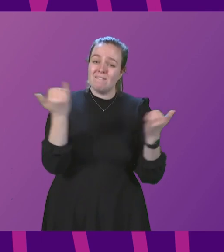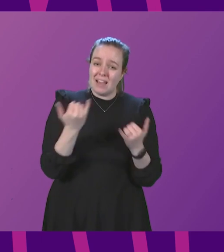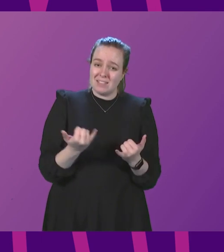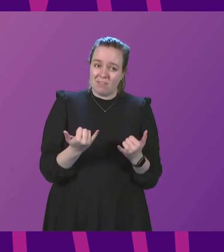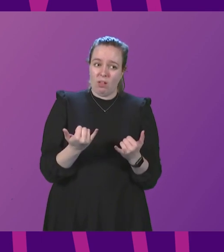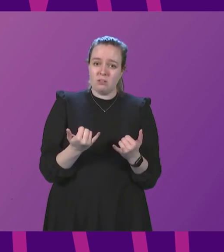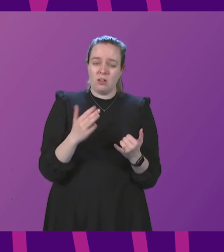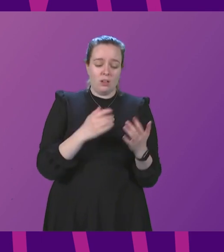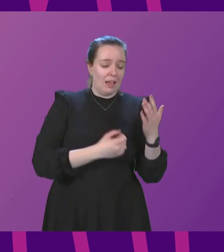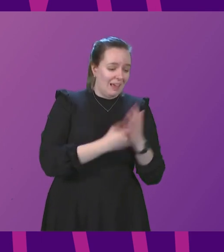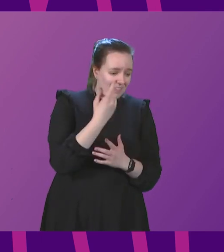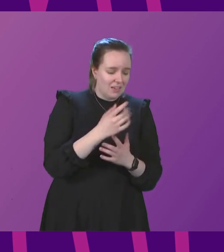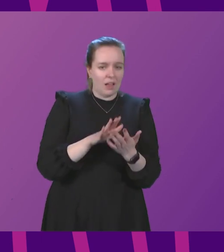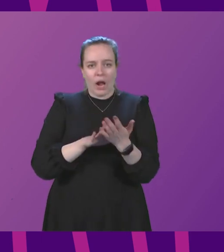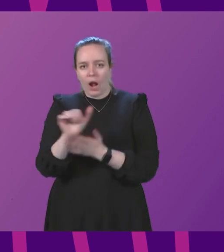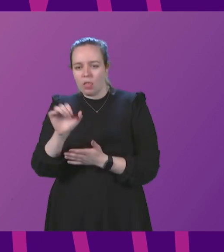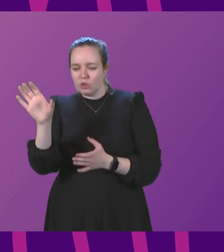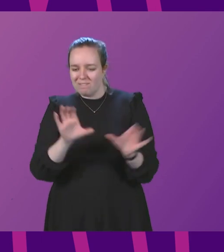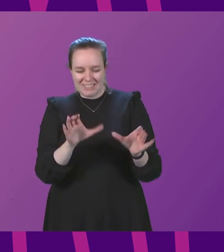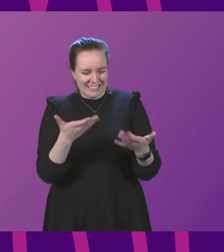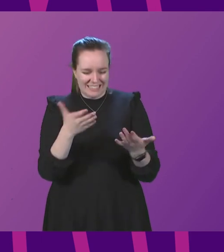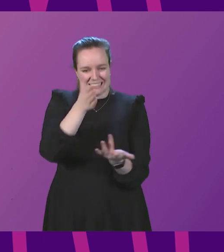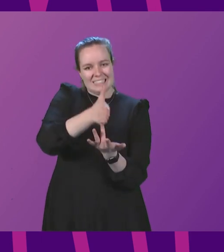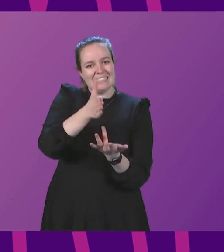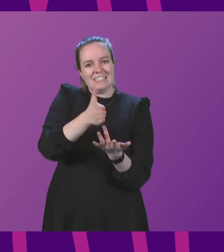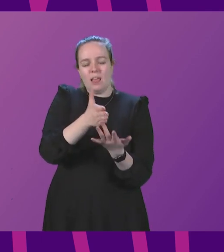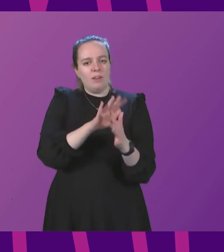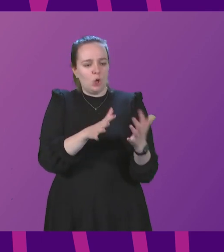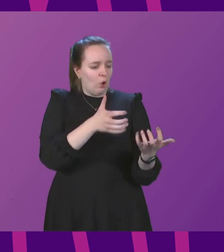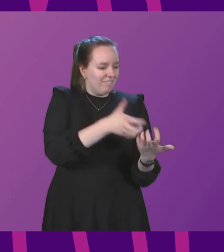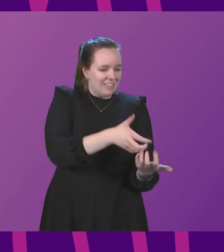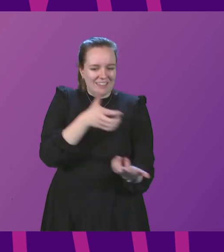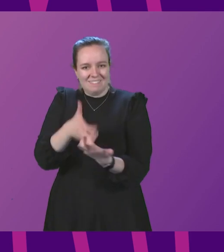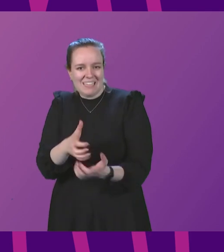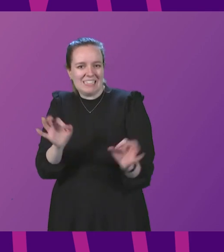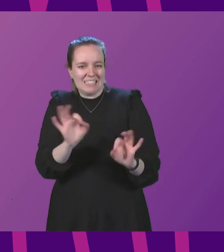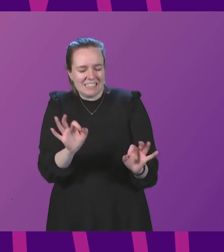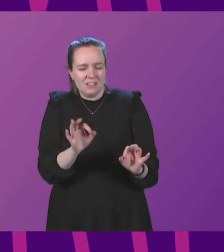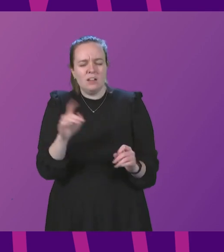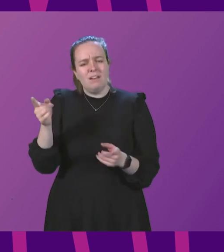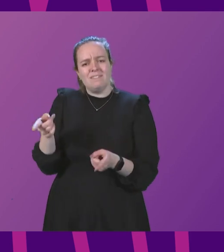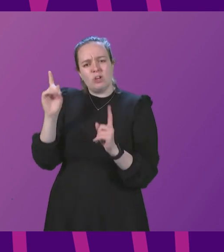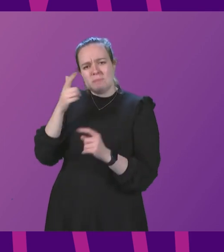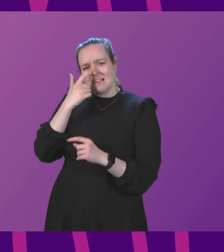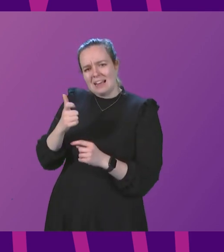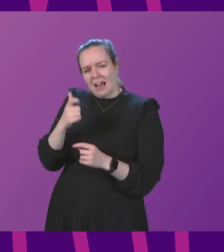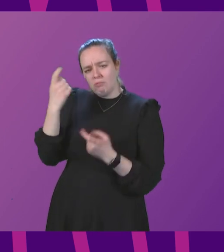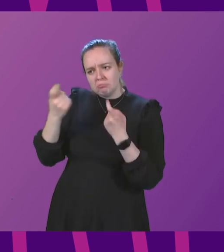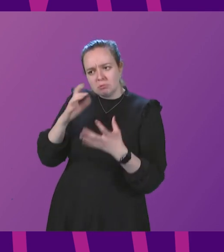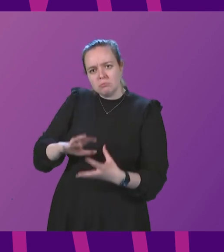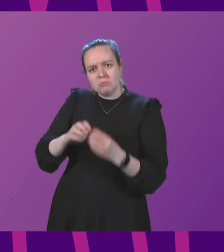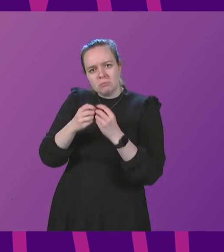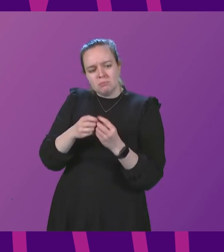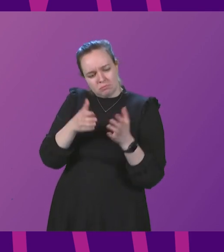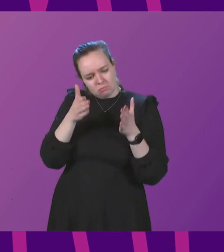caught between the events and culture funding streams with neither quite fitting the bill Will the First Minister consider creating a dedicated